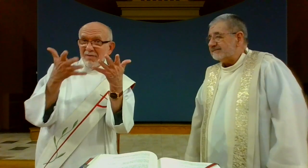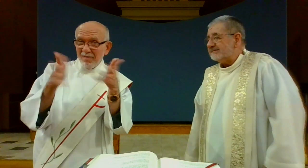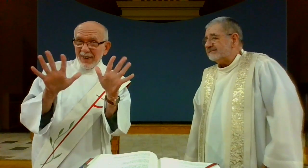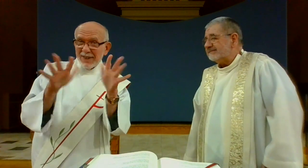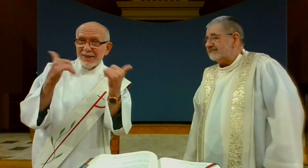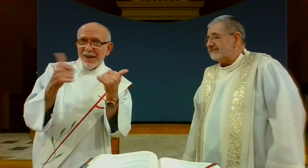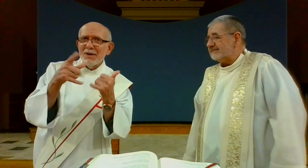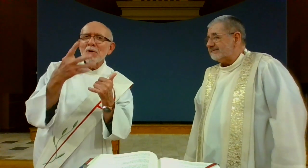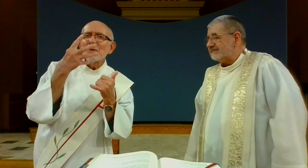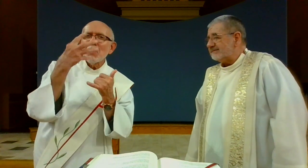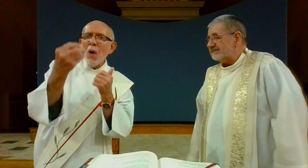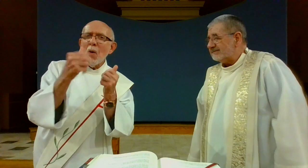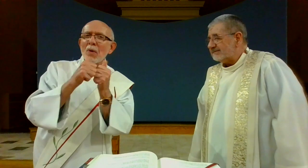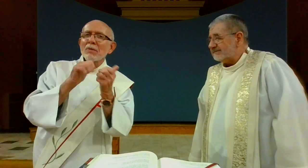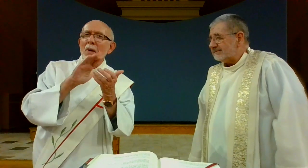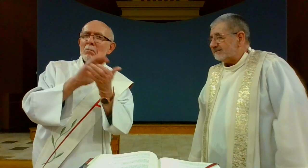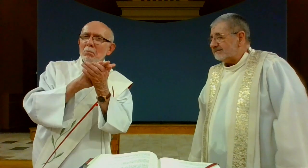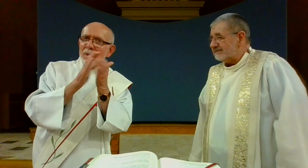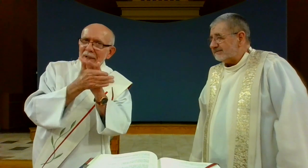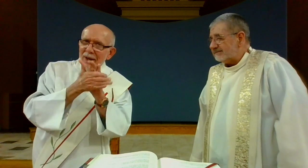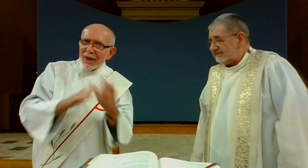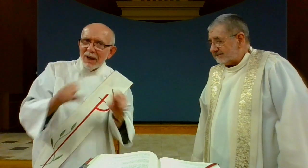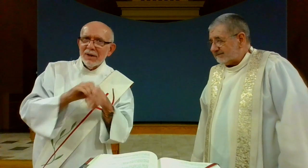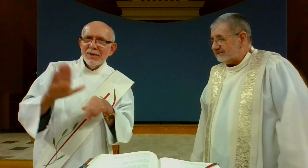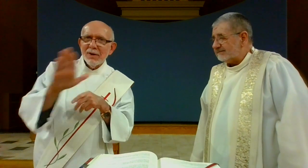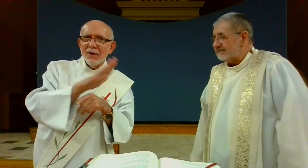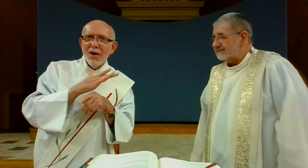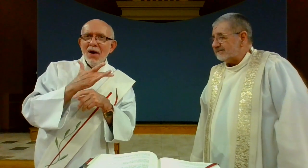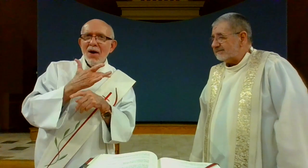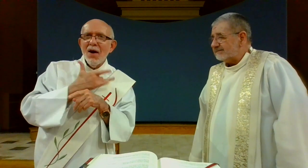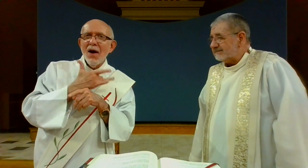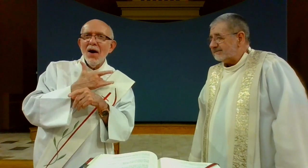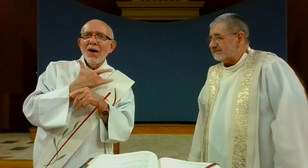Mass is ended Go forth with peace In your hearts